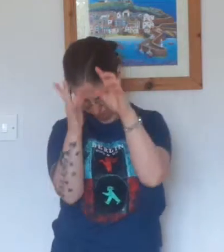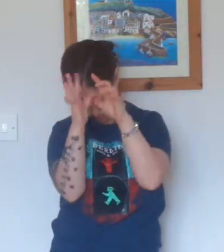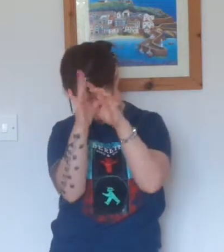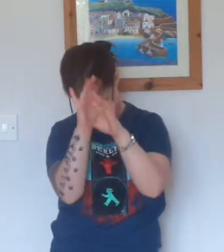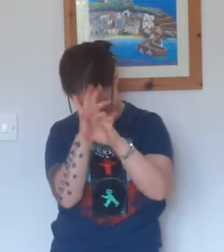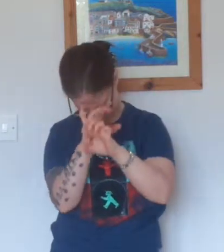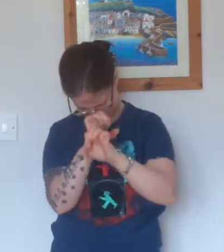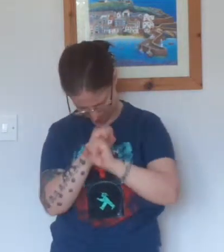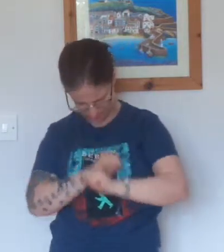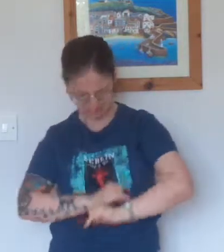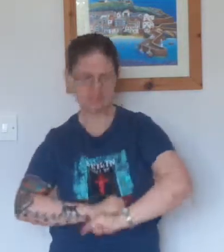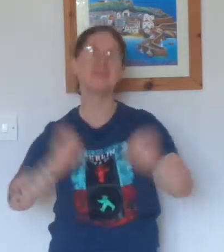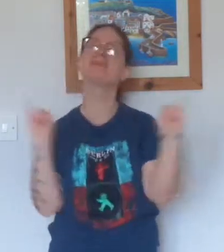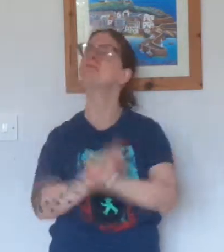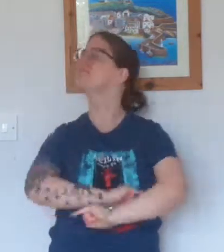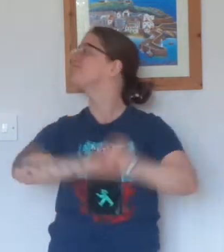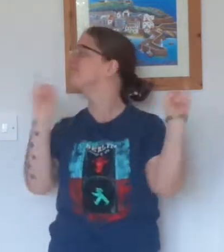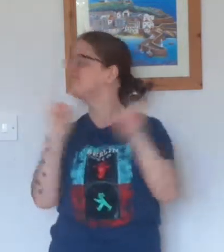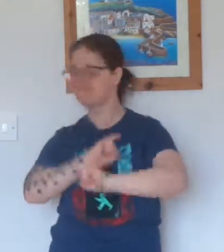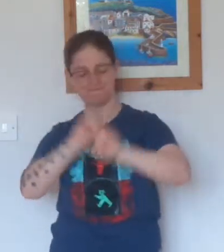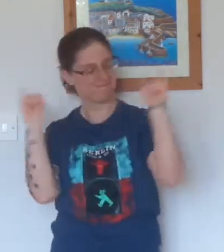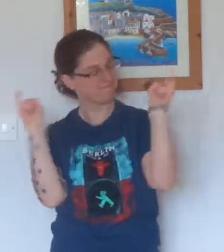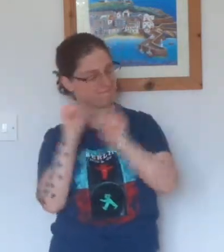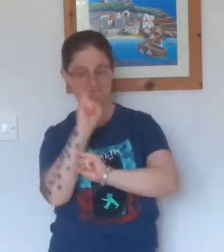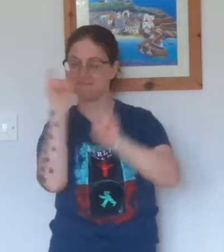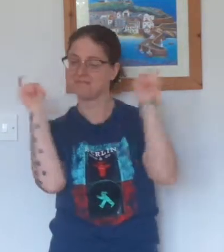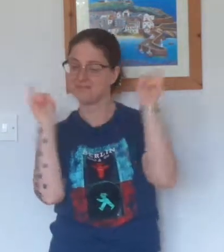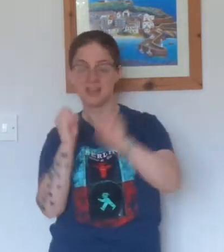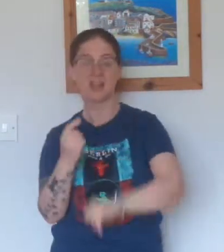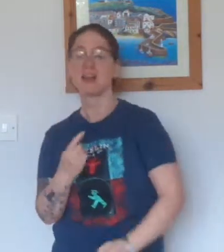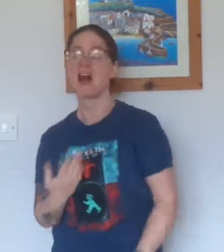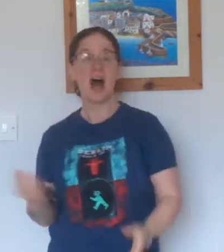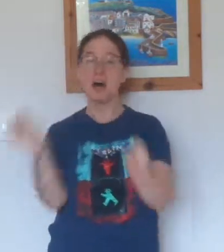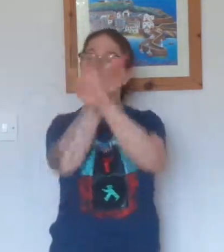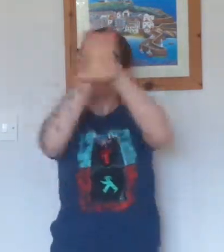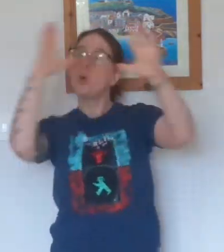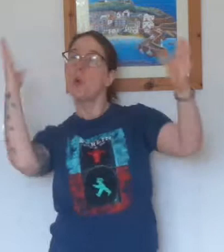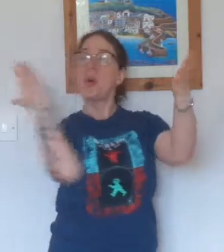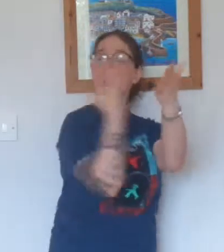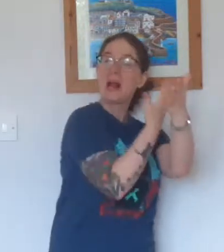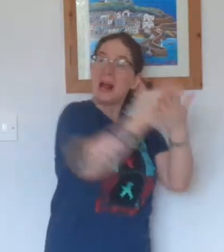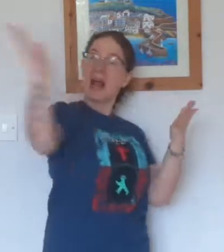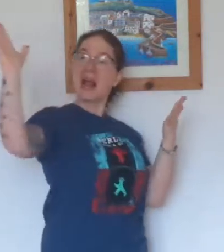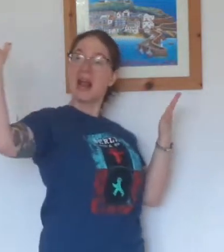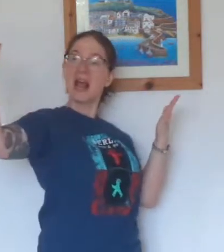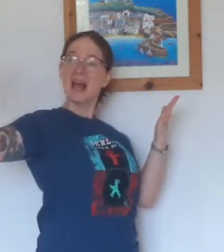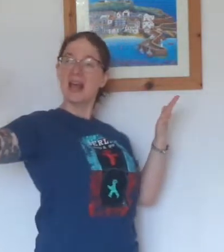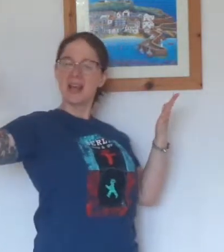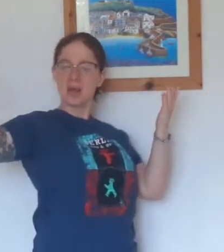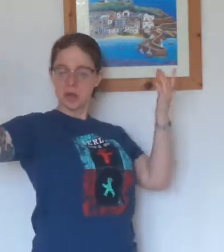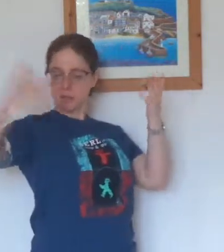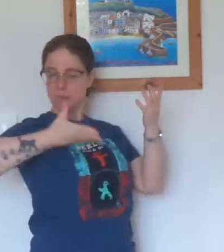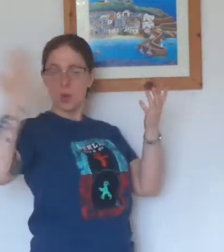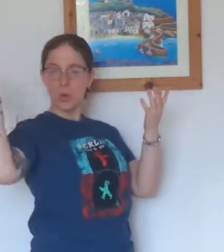down. I can say it so clearly, but you know where I'm from.